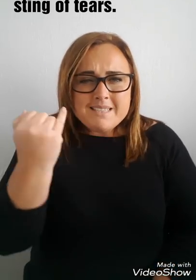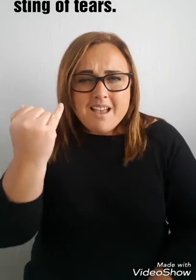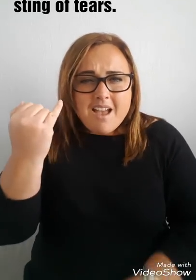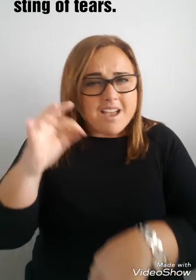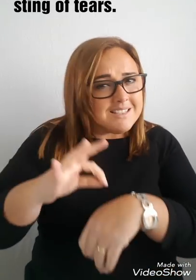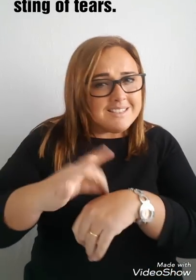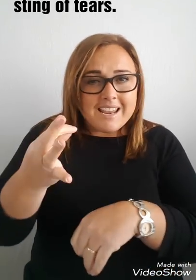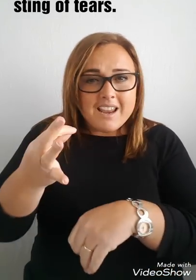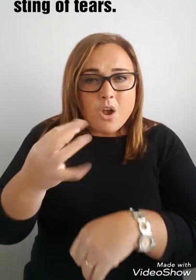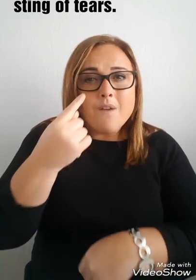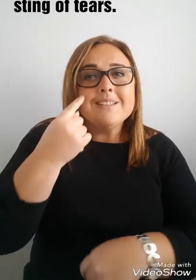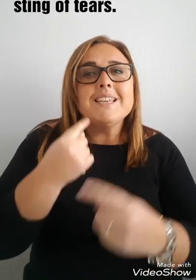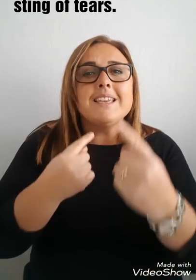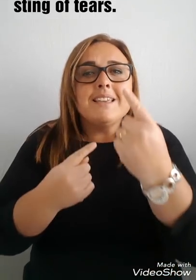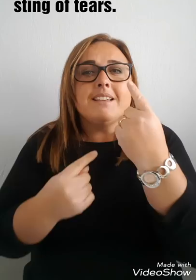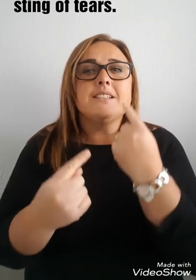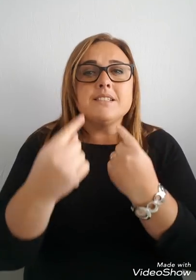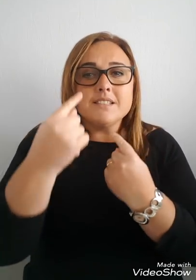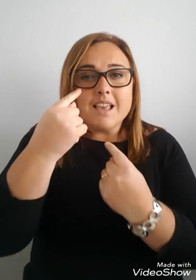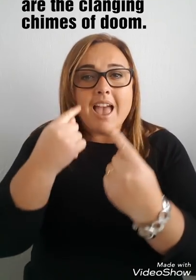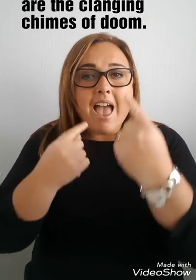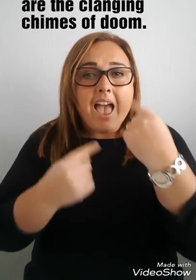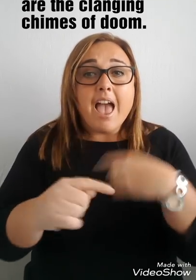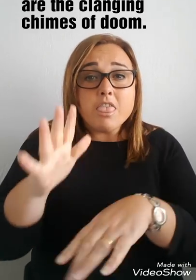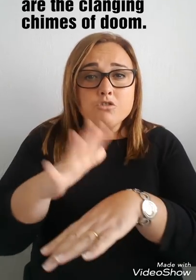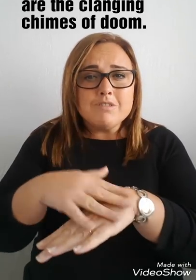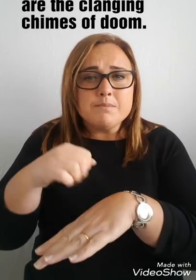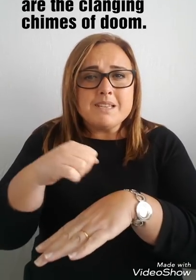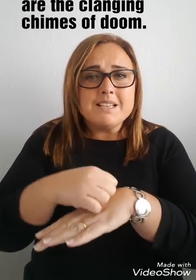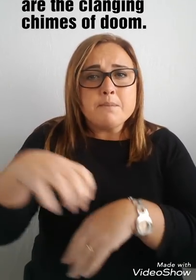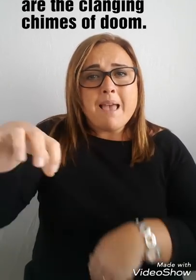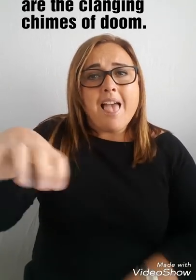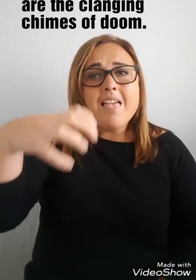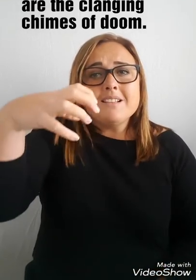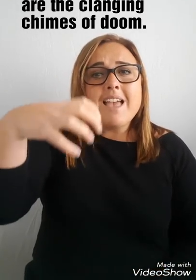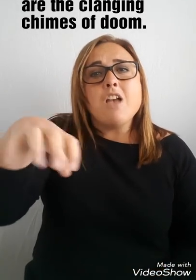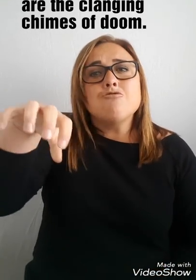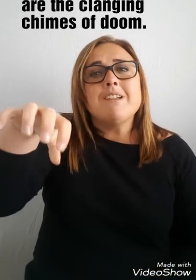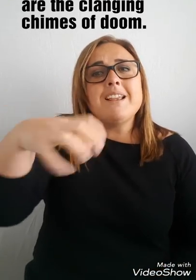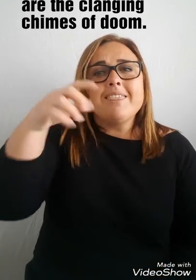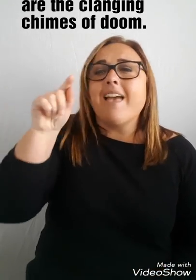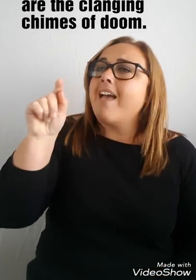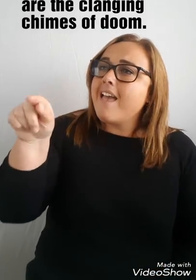because they've gone tears And the useless girls that we wear